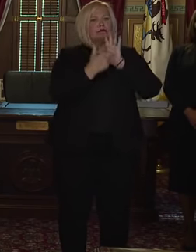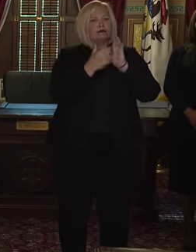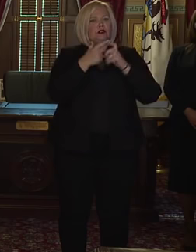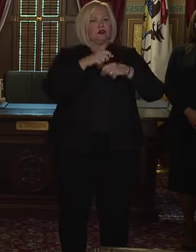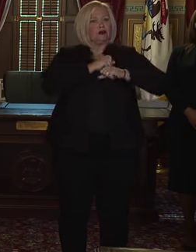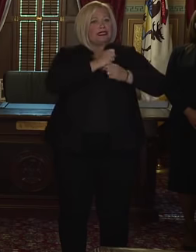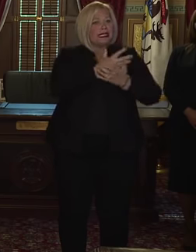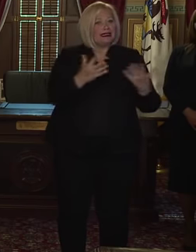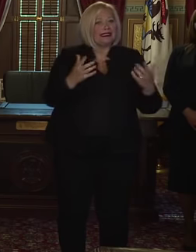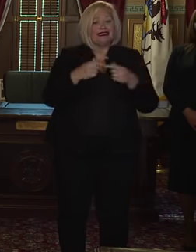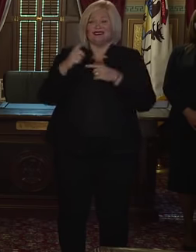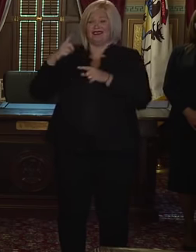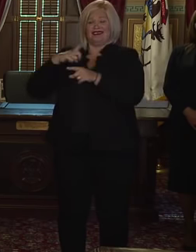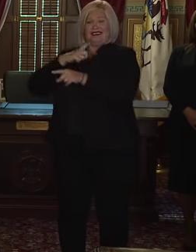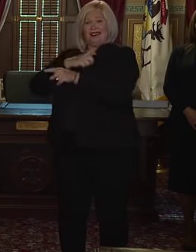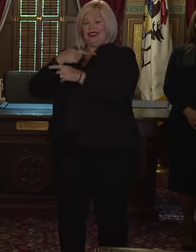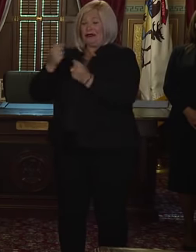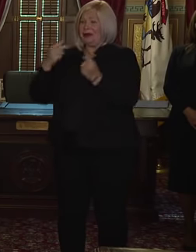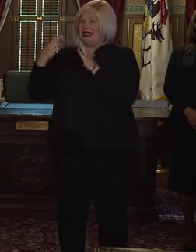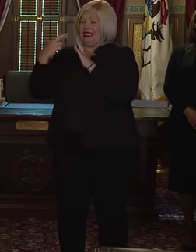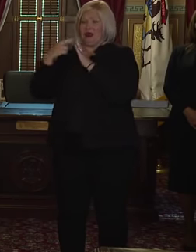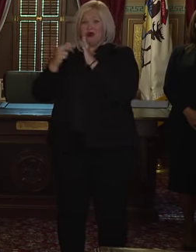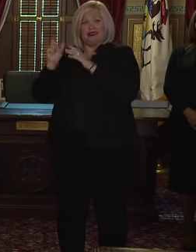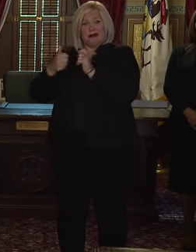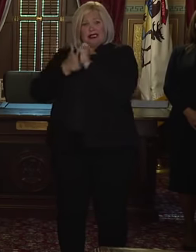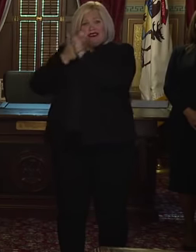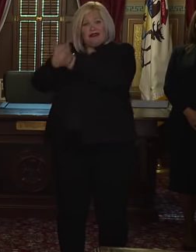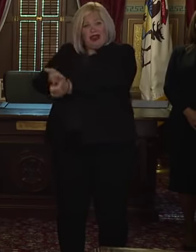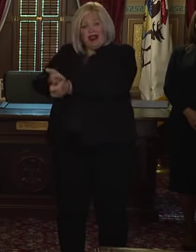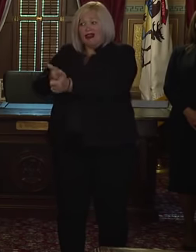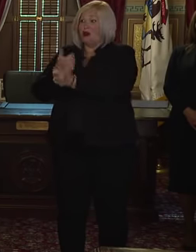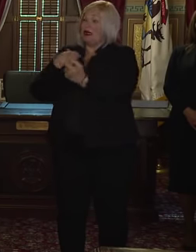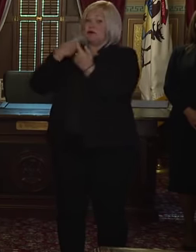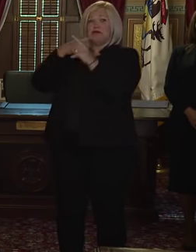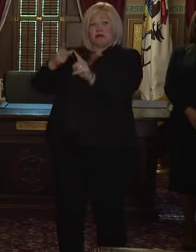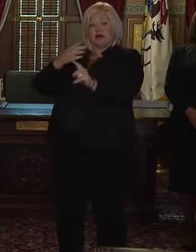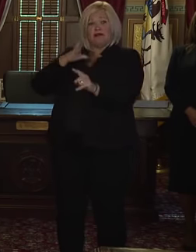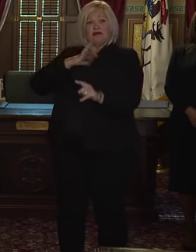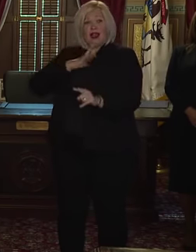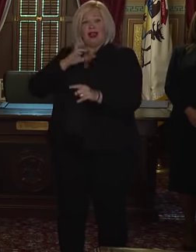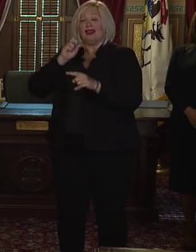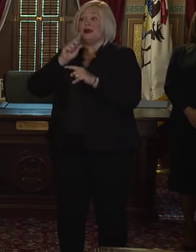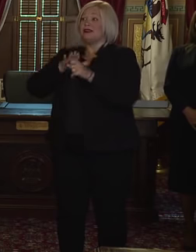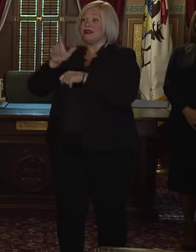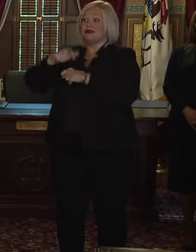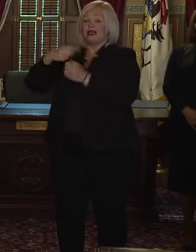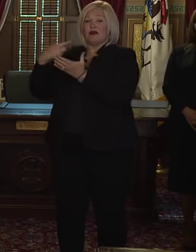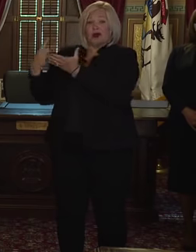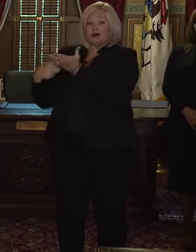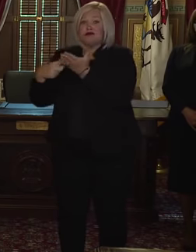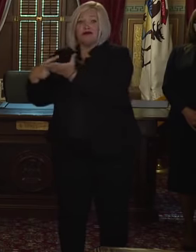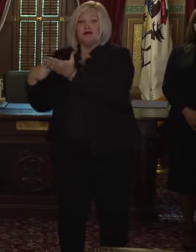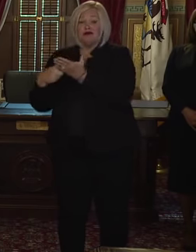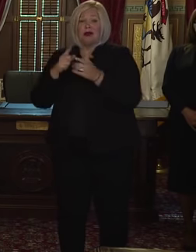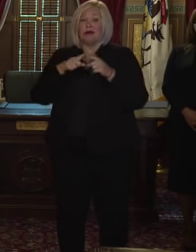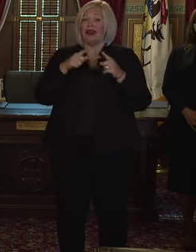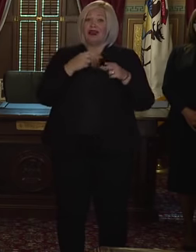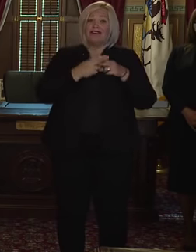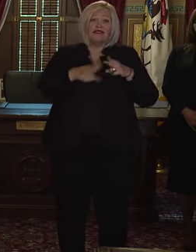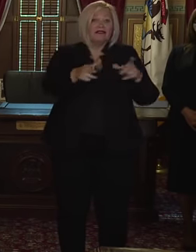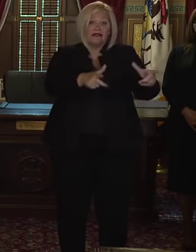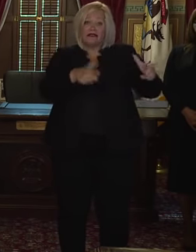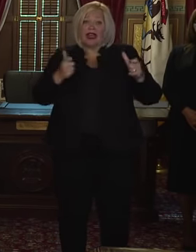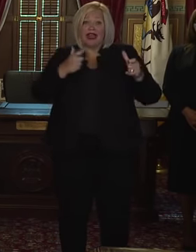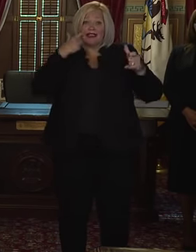procedural rules and many members, and it works well when there's a lot of time for deliberation, but it's not the quickest body